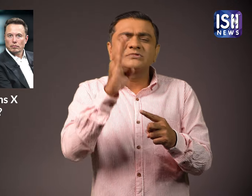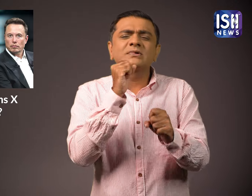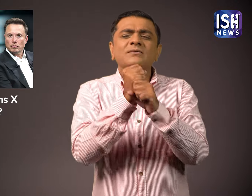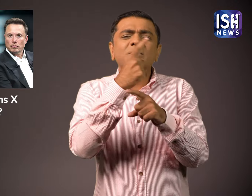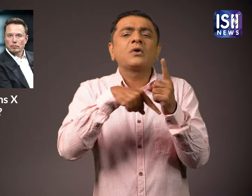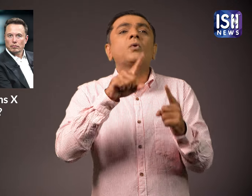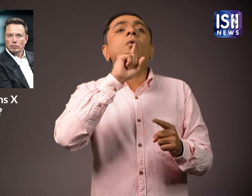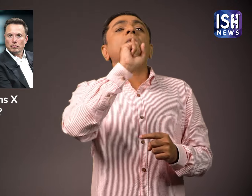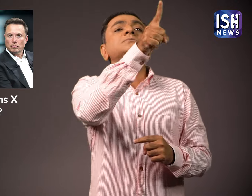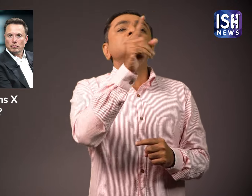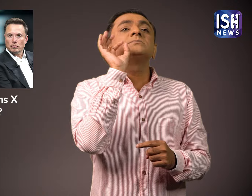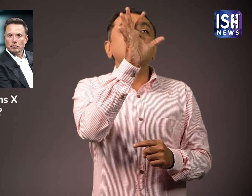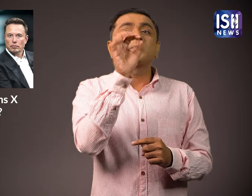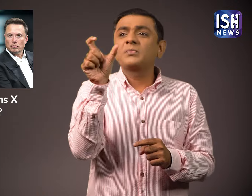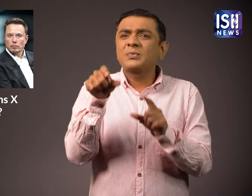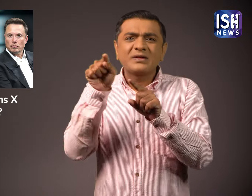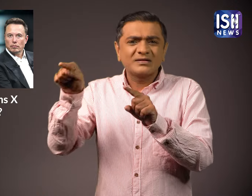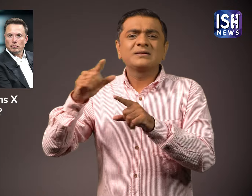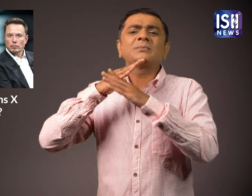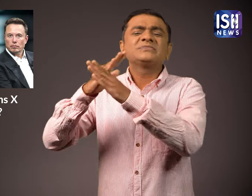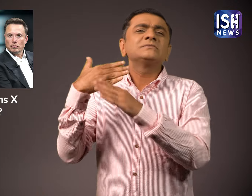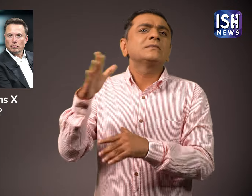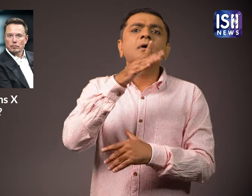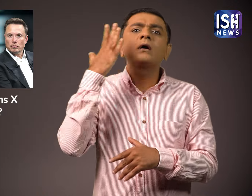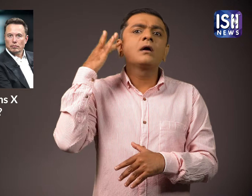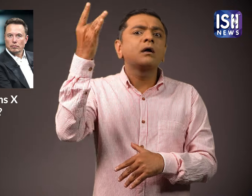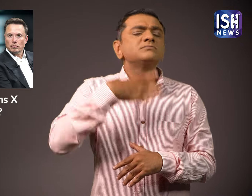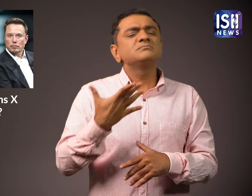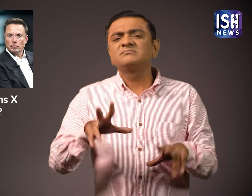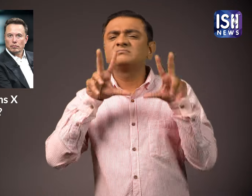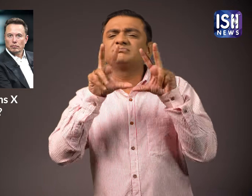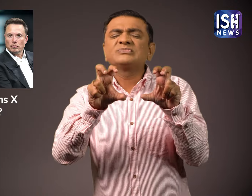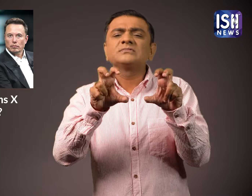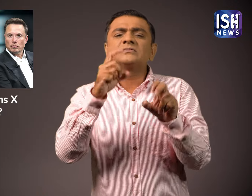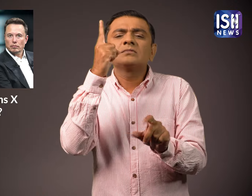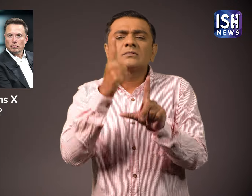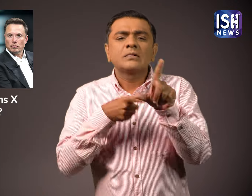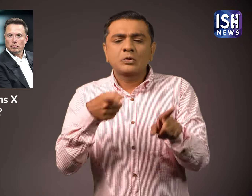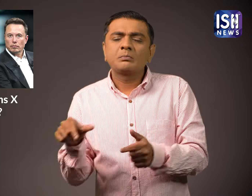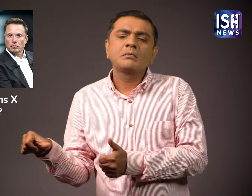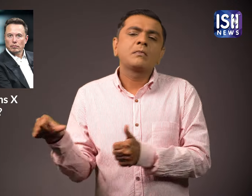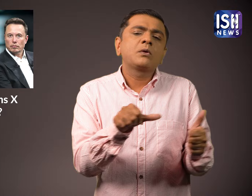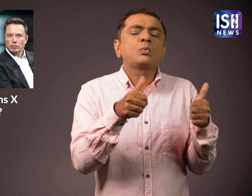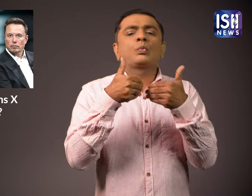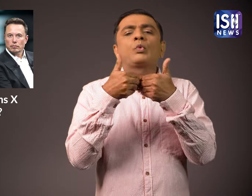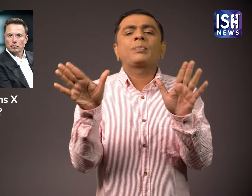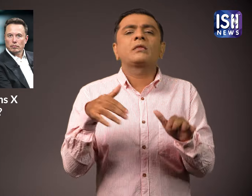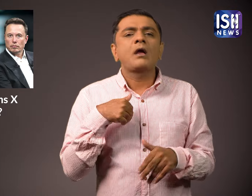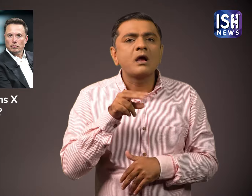year, it had banned Telegram for not following the orders to block certain profiles. However, the ban was